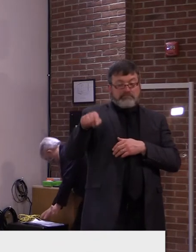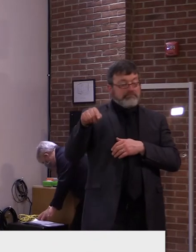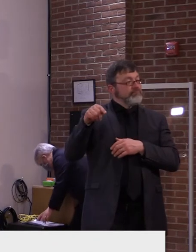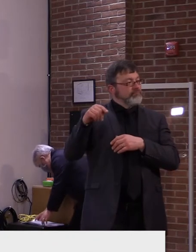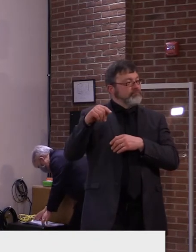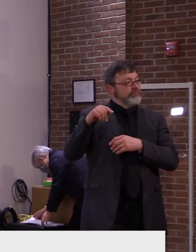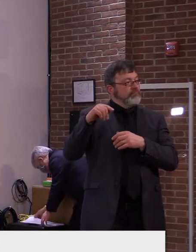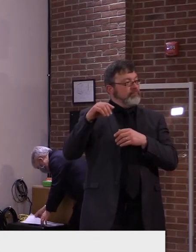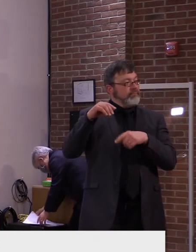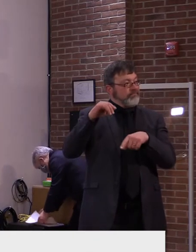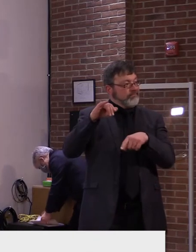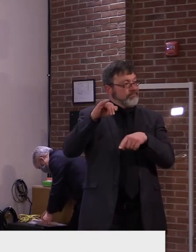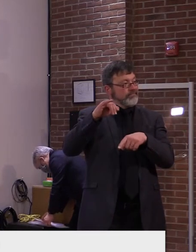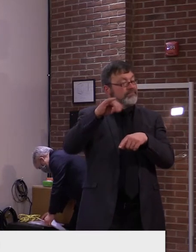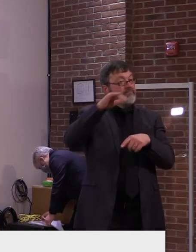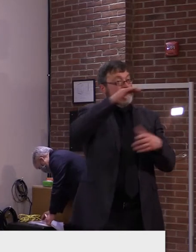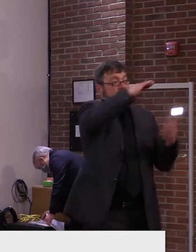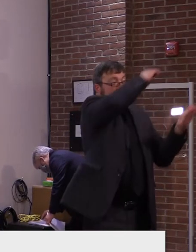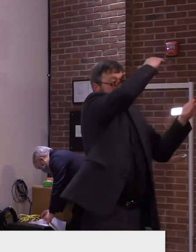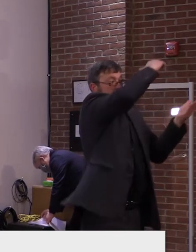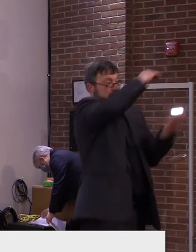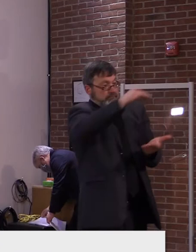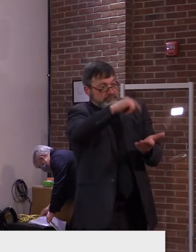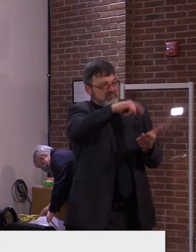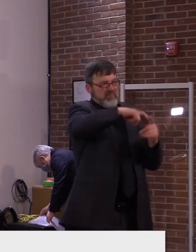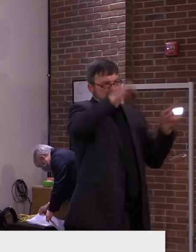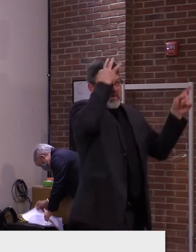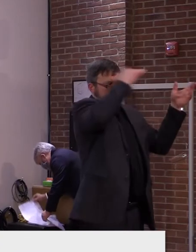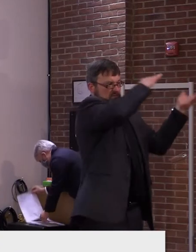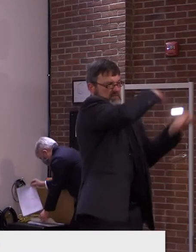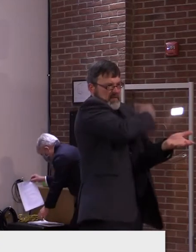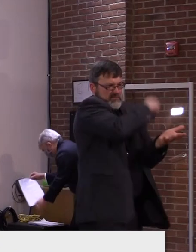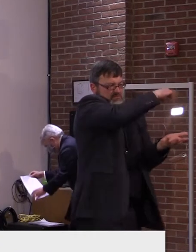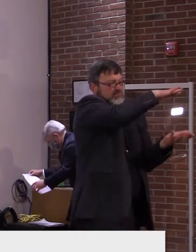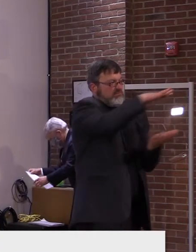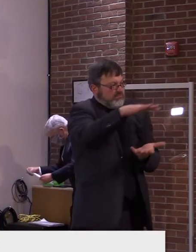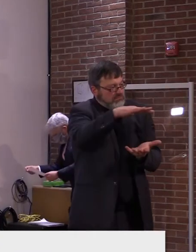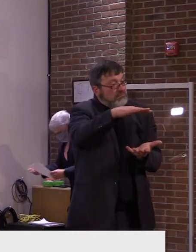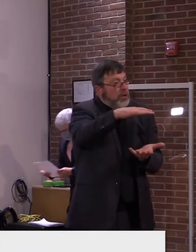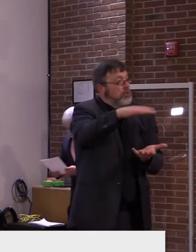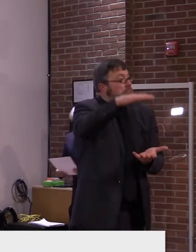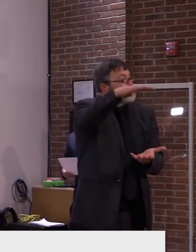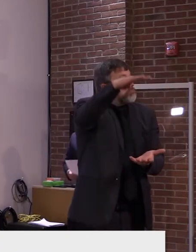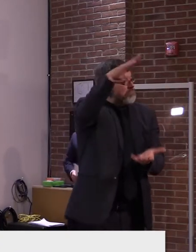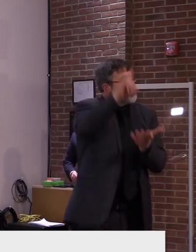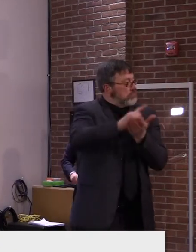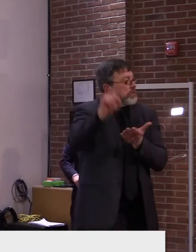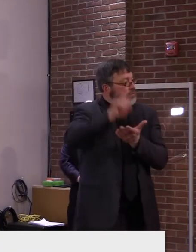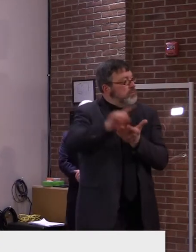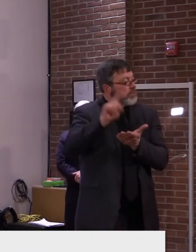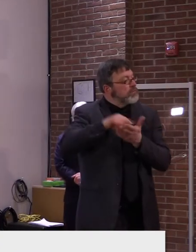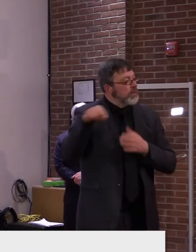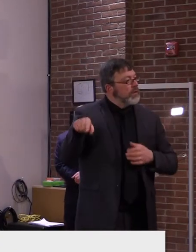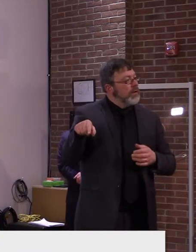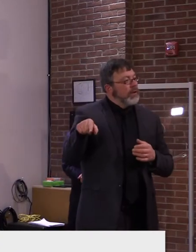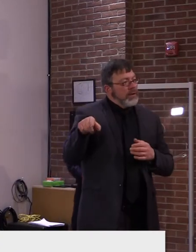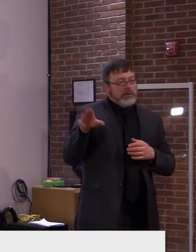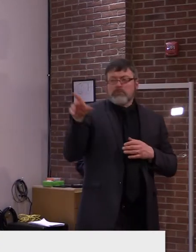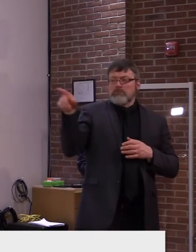sort of more insight. Um, you said that 65 plus will open the first week of March,